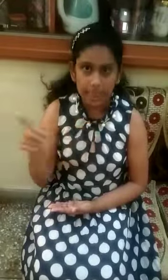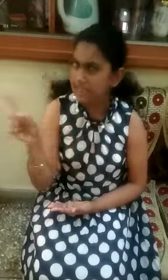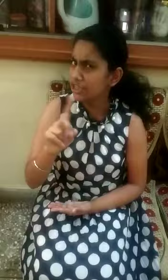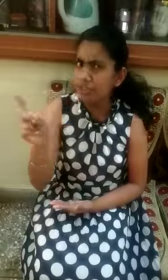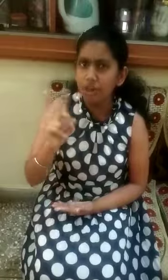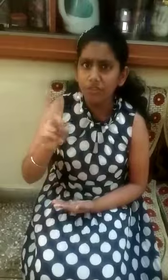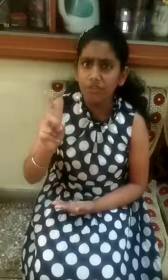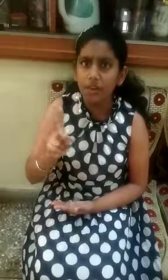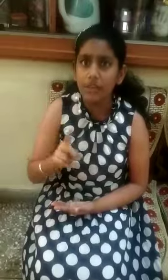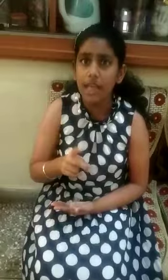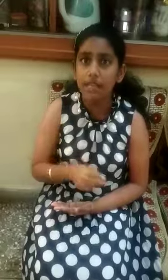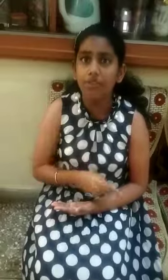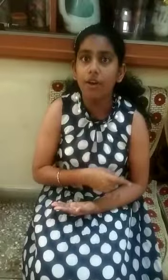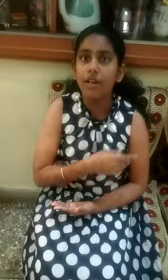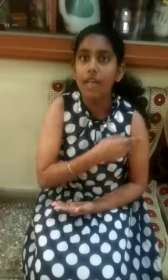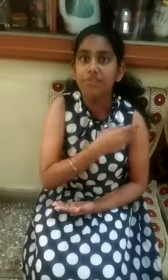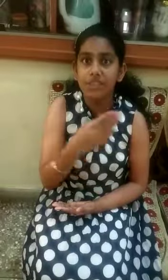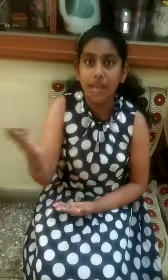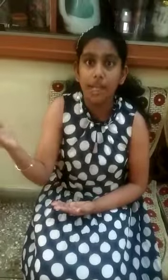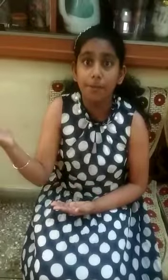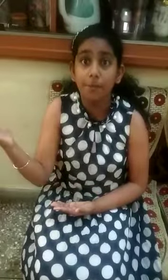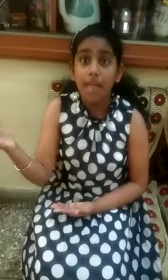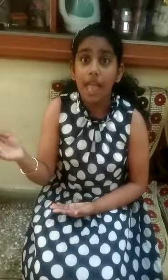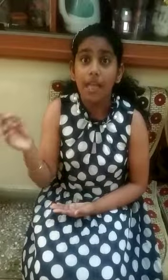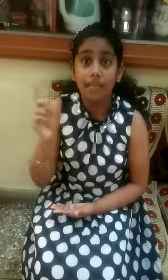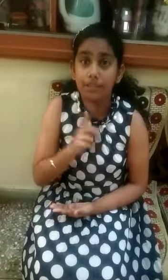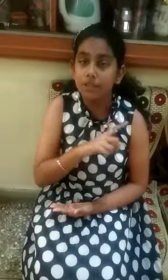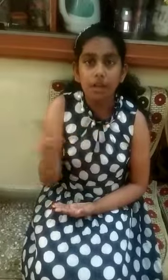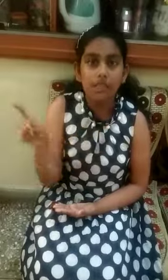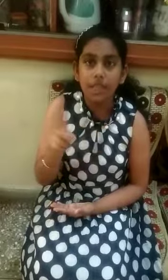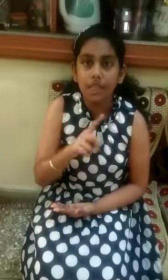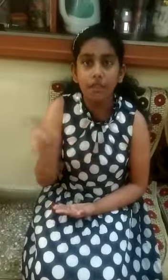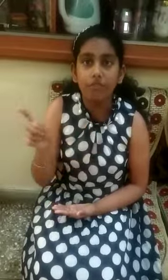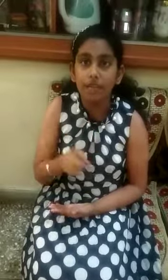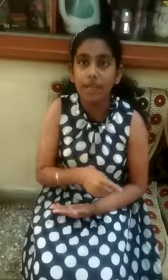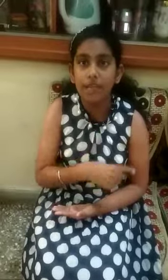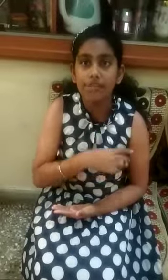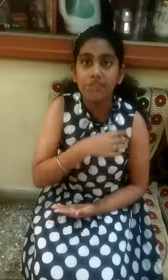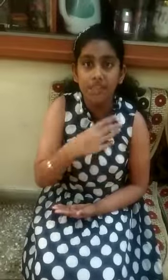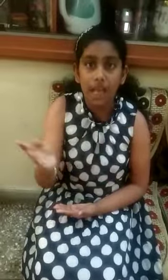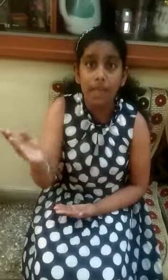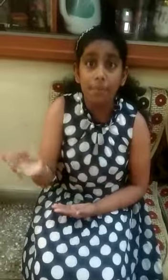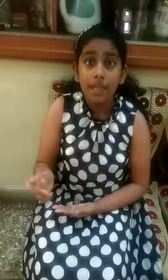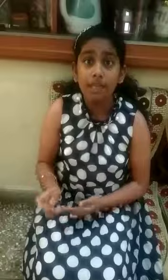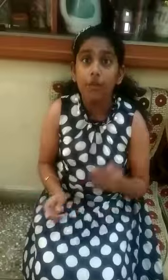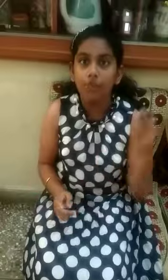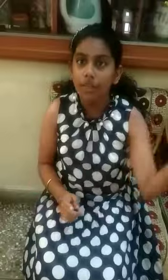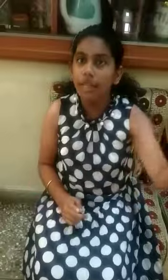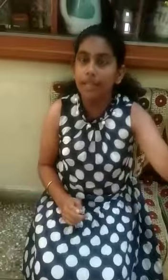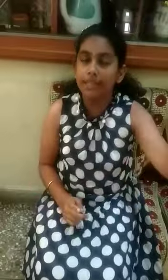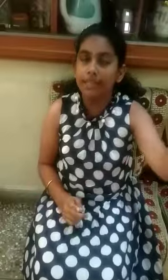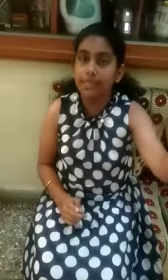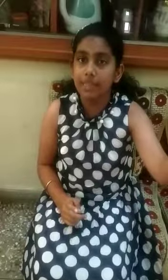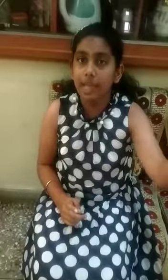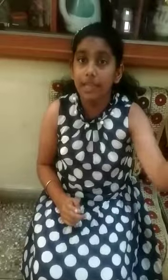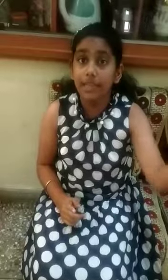It is not for settle for life's time. It is not settle for life's time. The way it is designed